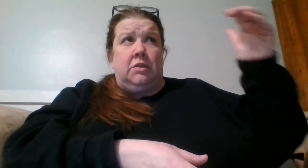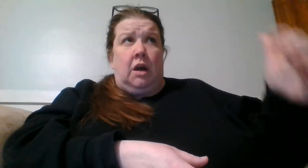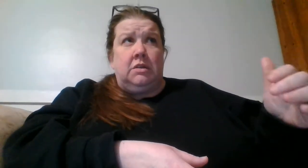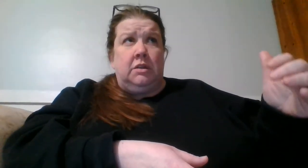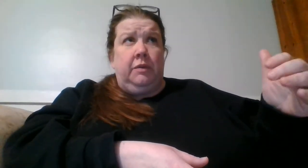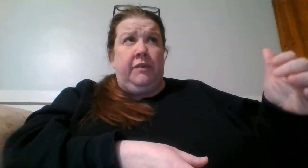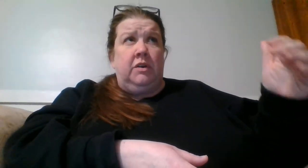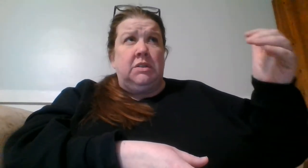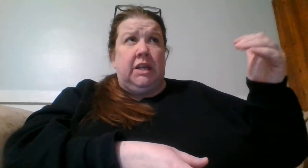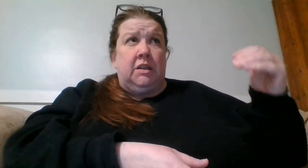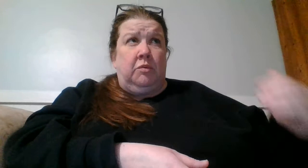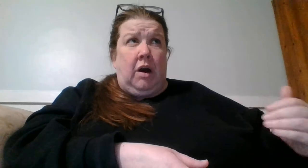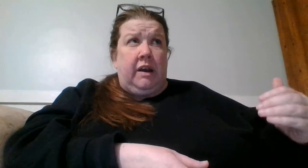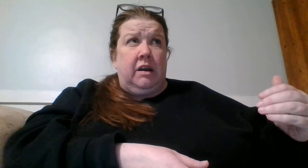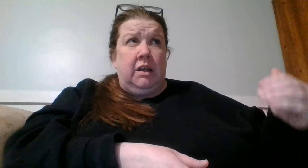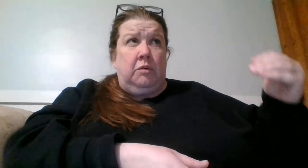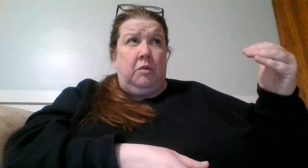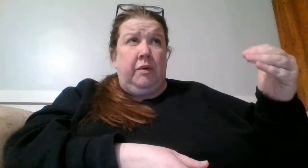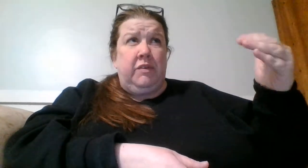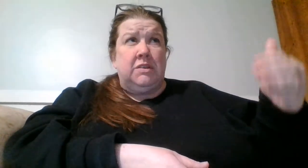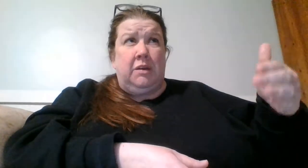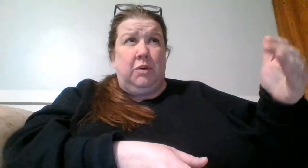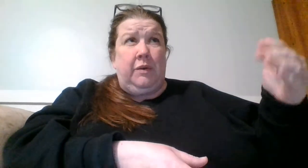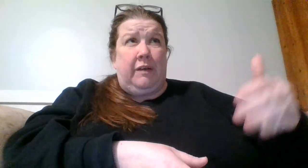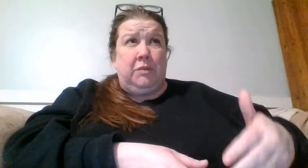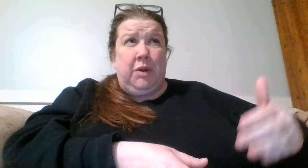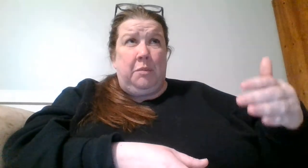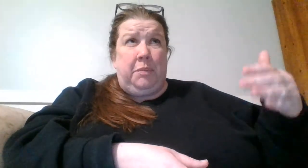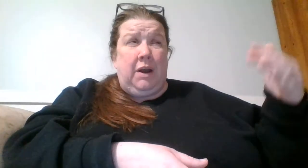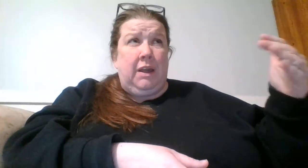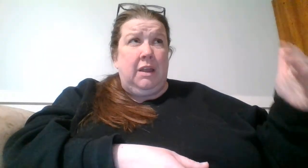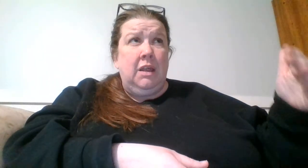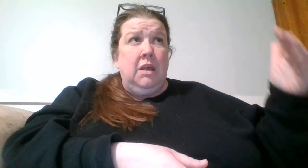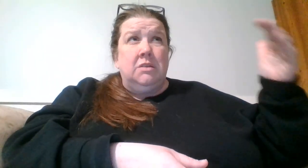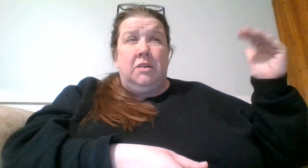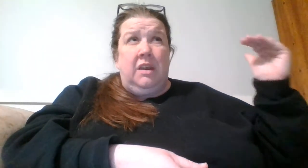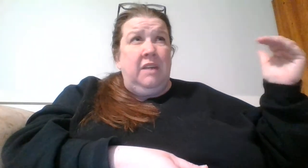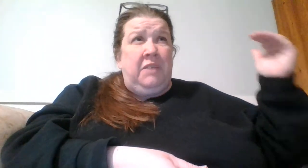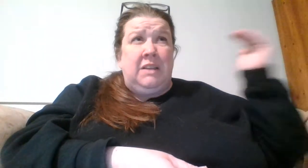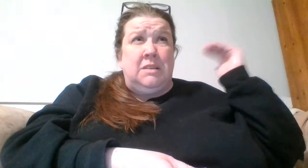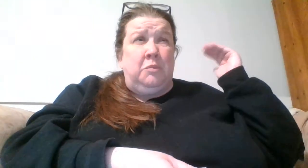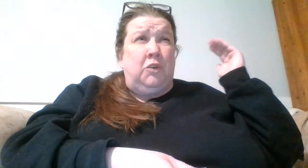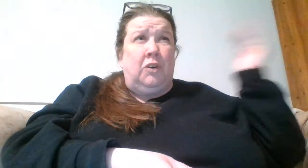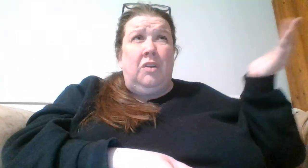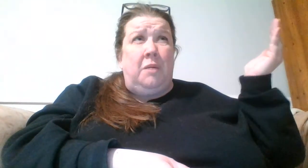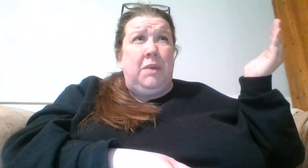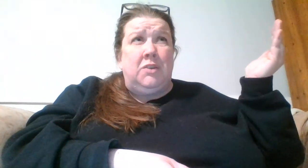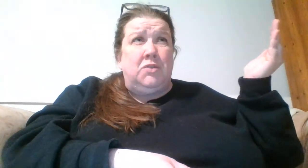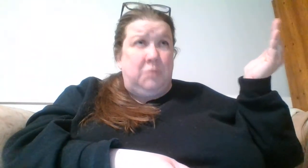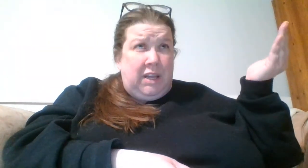go talk to the river to get the water. And the river's like, well, you have to bring a bucket. So, then he finds some girl up in a tree.